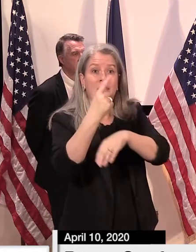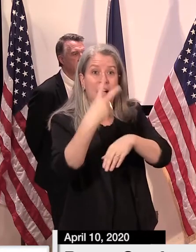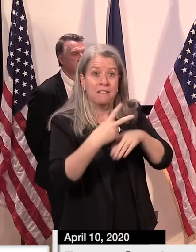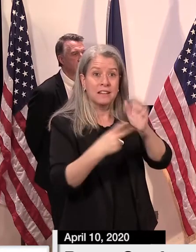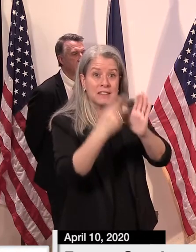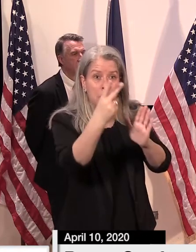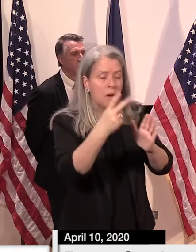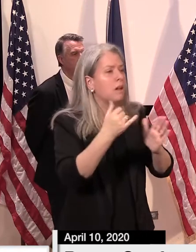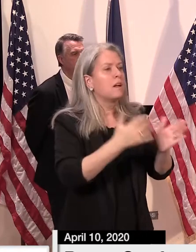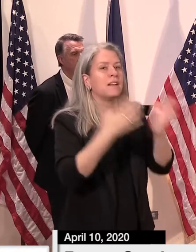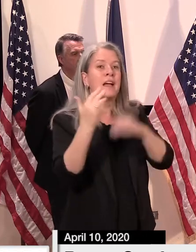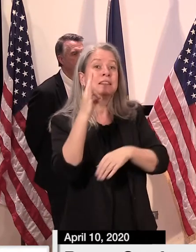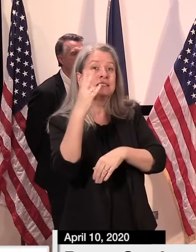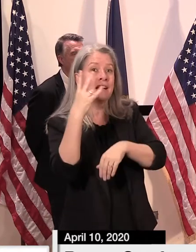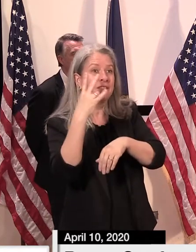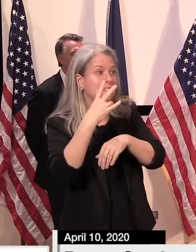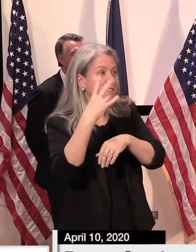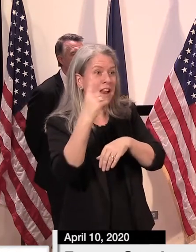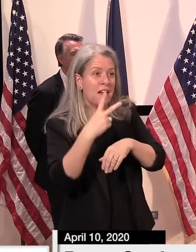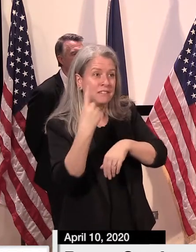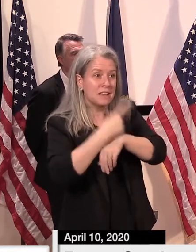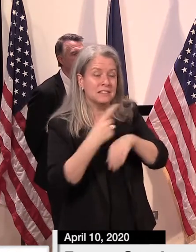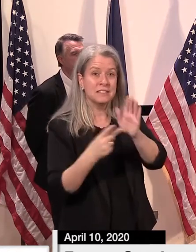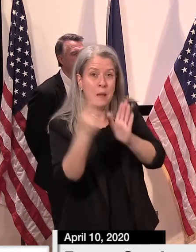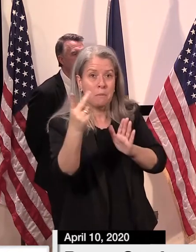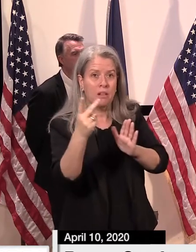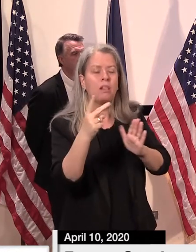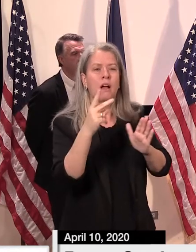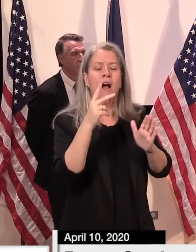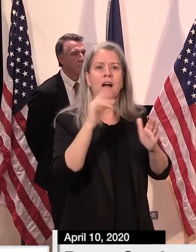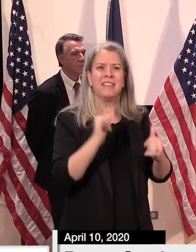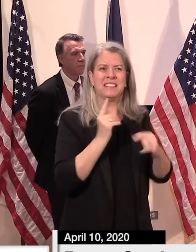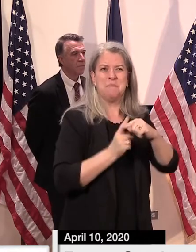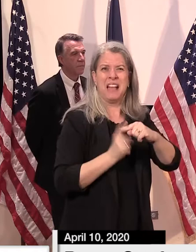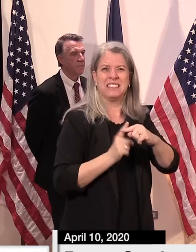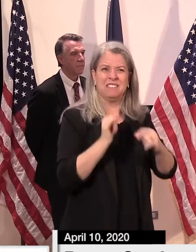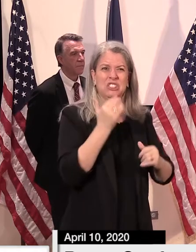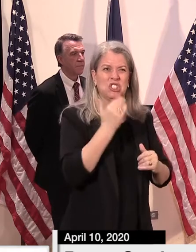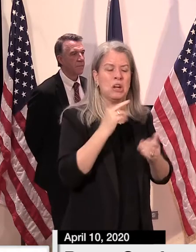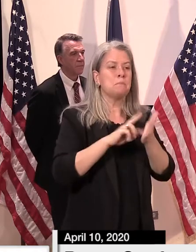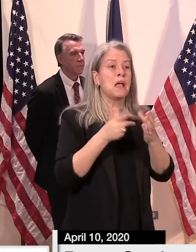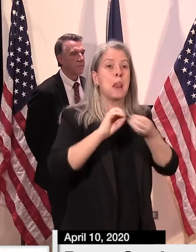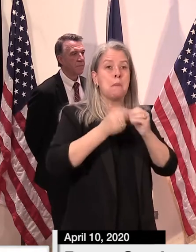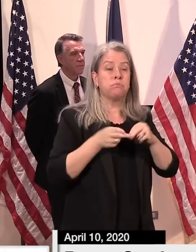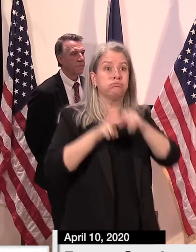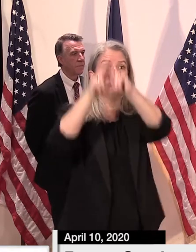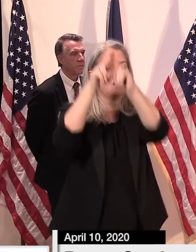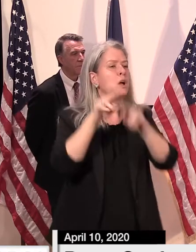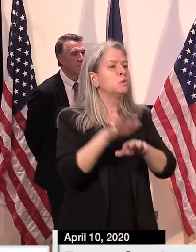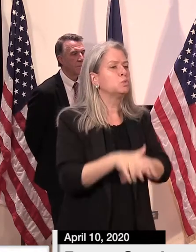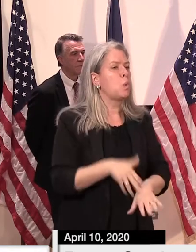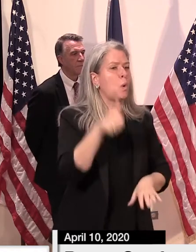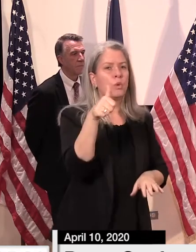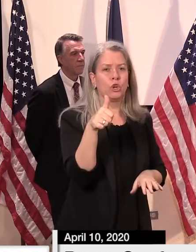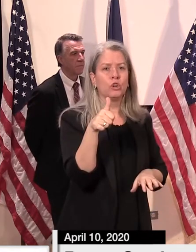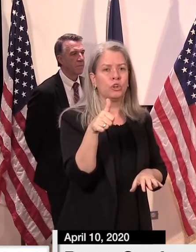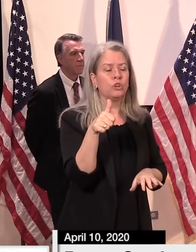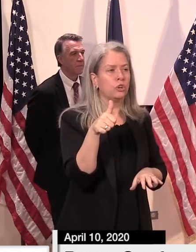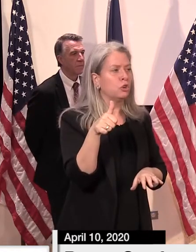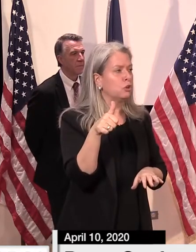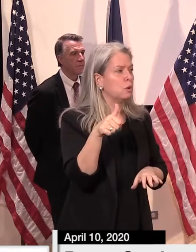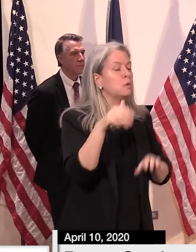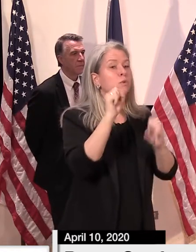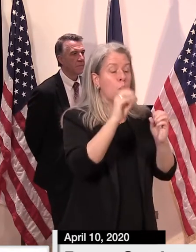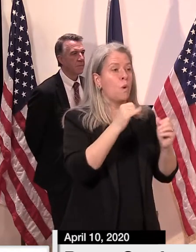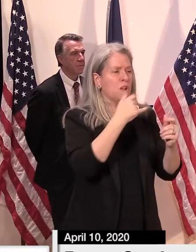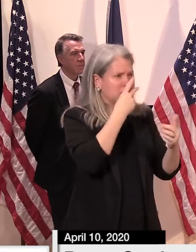now slowing again to seven and a half days. Due to these positive trends, we re-ran our model as of yesterday and